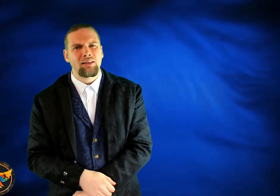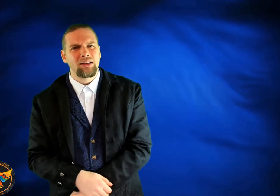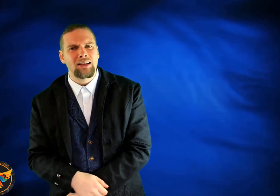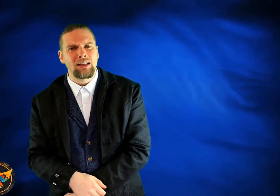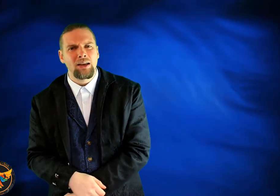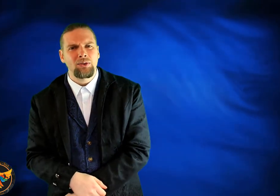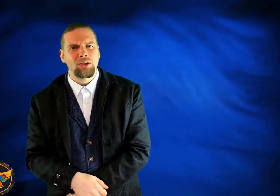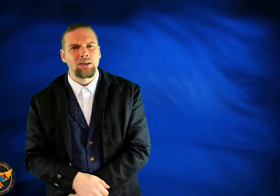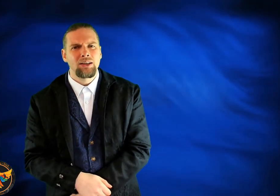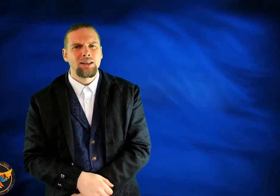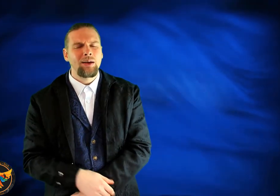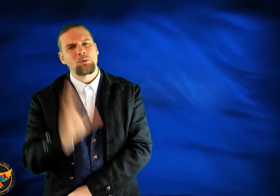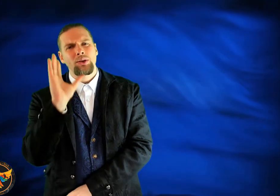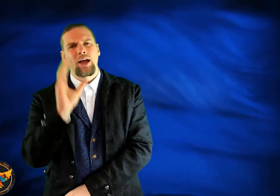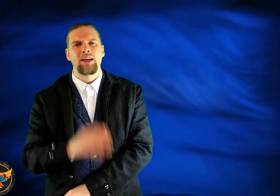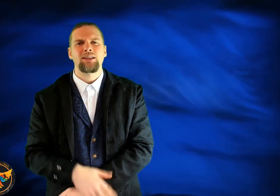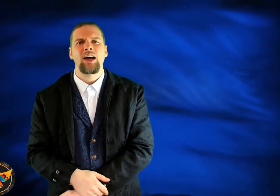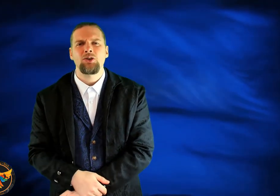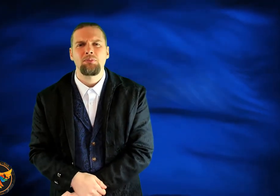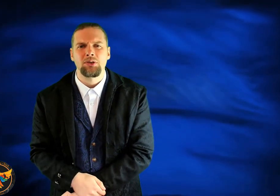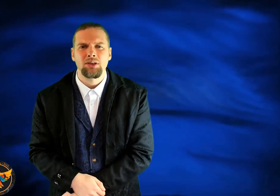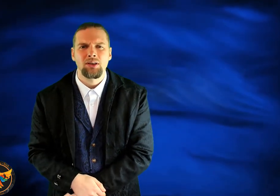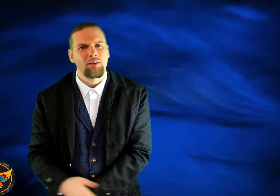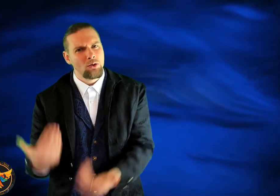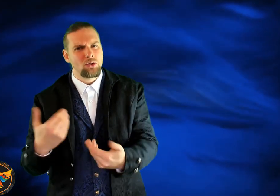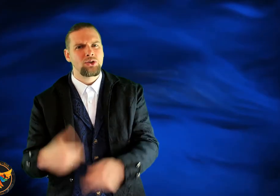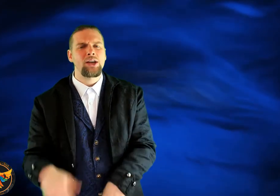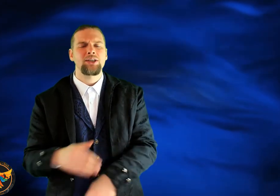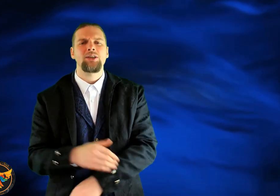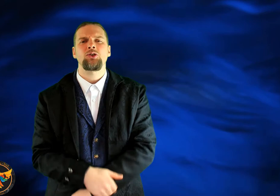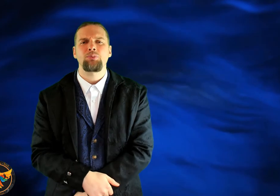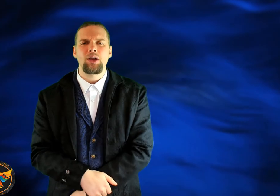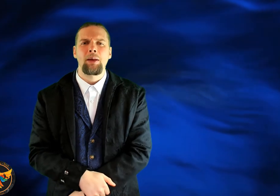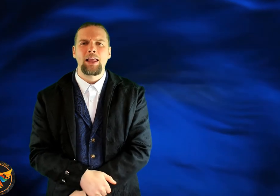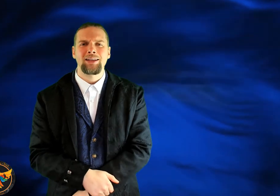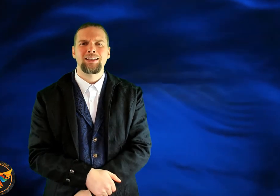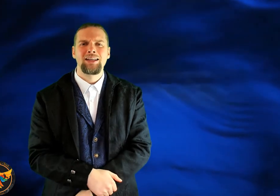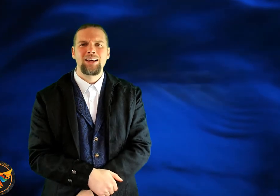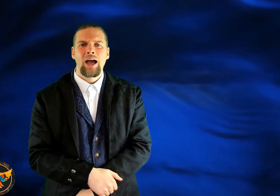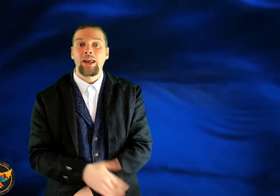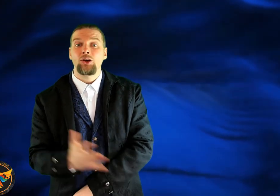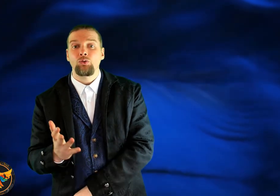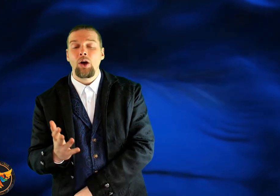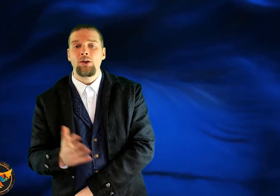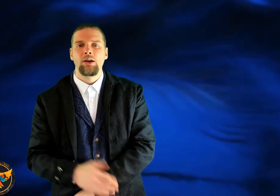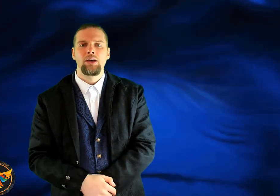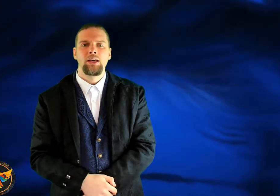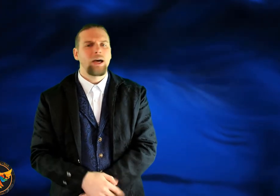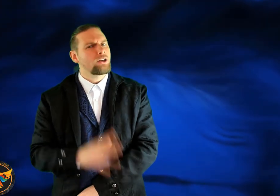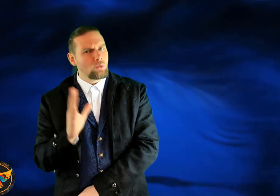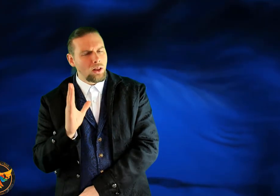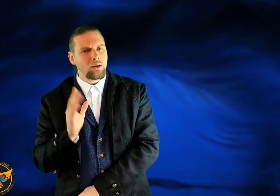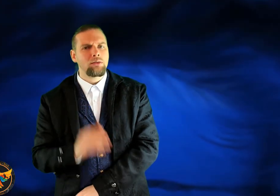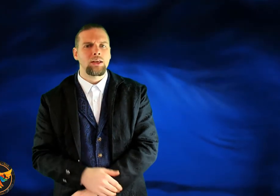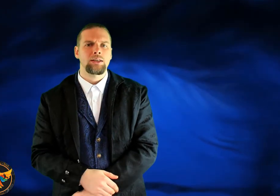athletically gifted. I was one of the highest high jumpers. I've got a good size and a good spring in my legs. And I could run. I could do a lot of things.